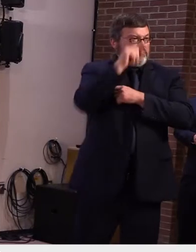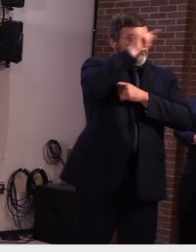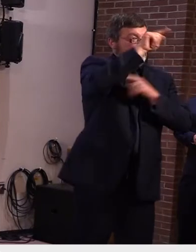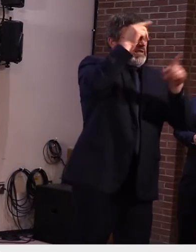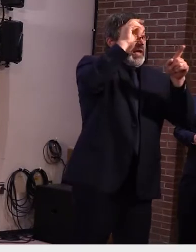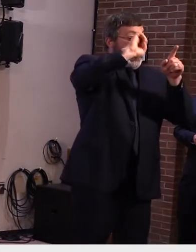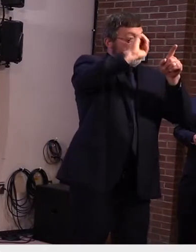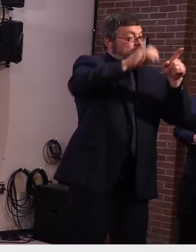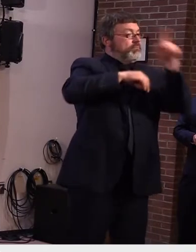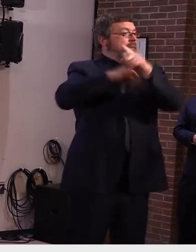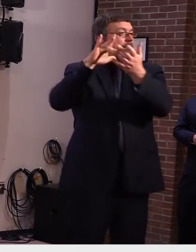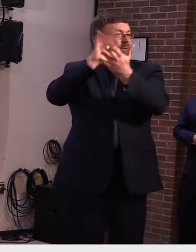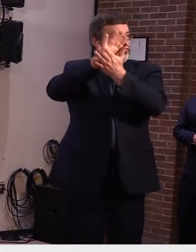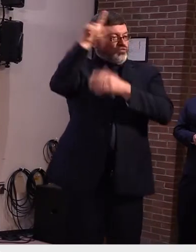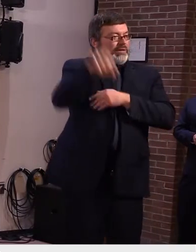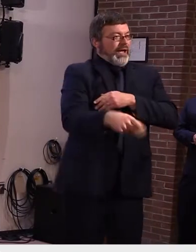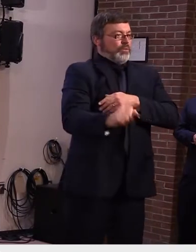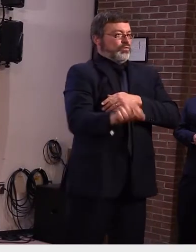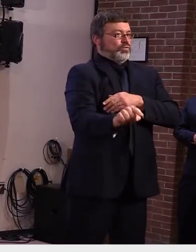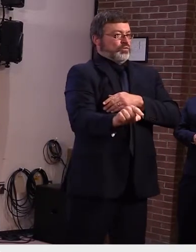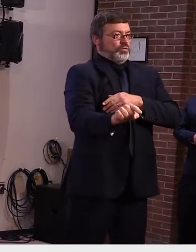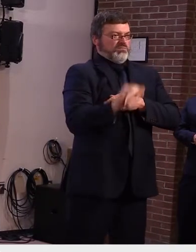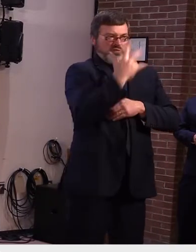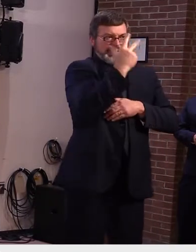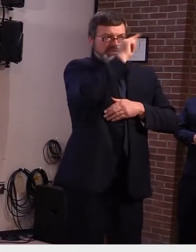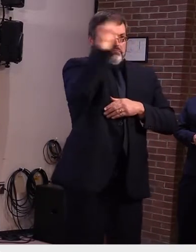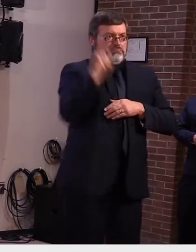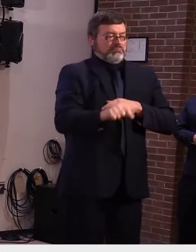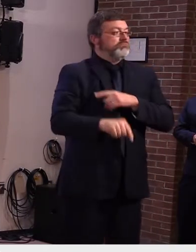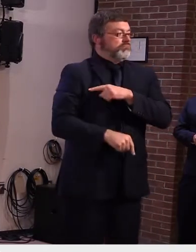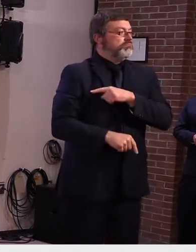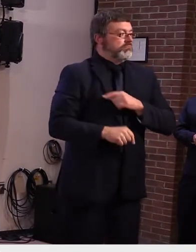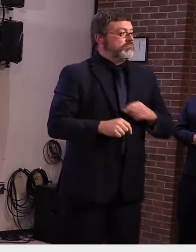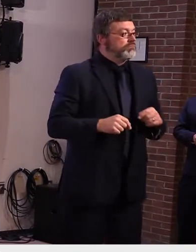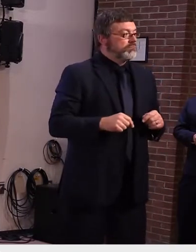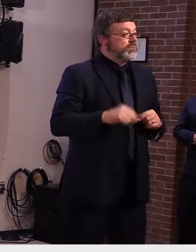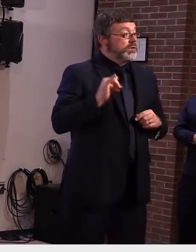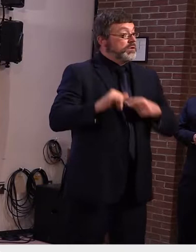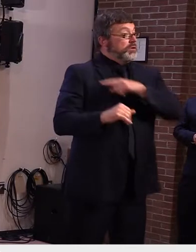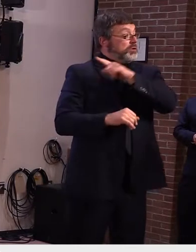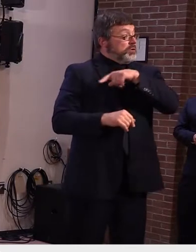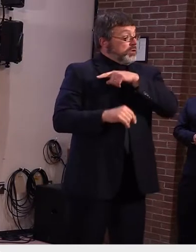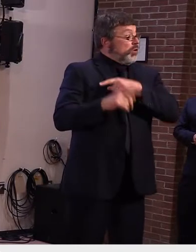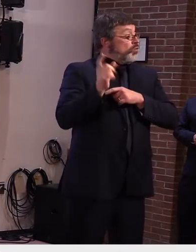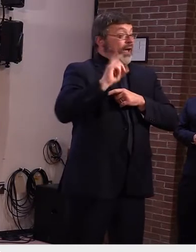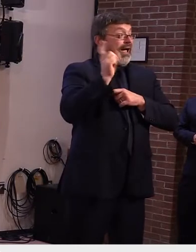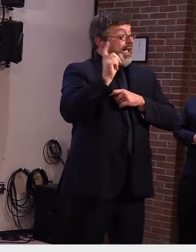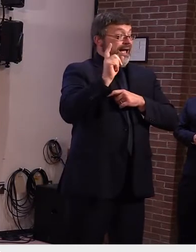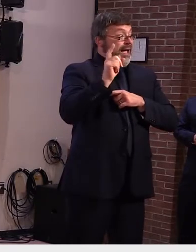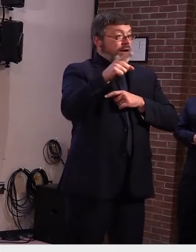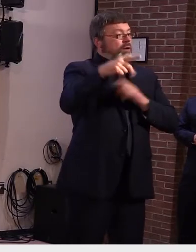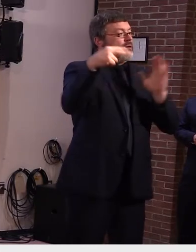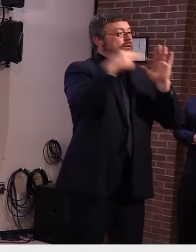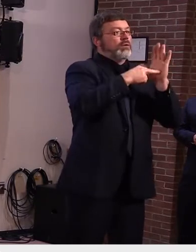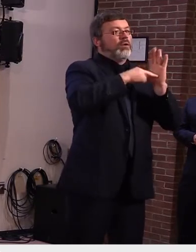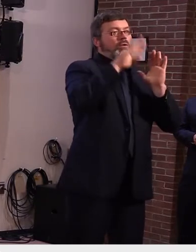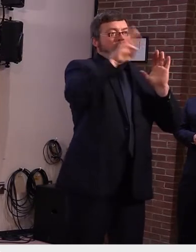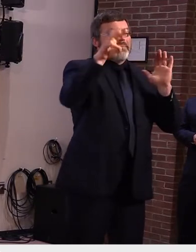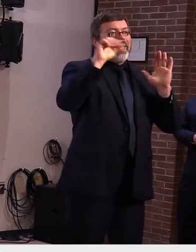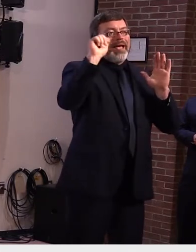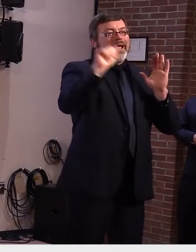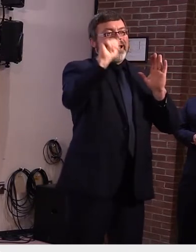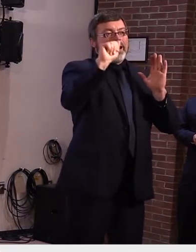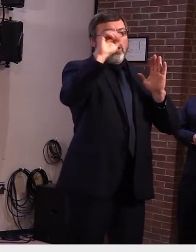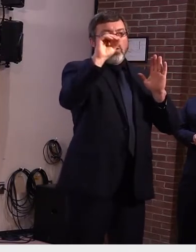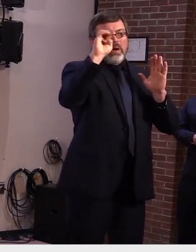We will also be updating the map that we developed with the Department of Financial Regulation to show patterns from the initial school district